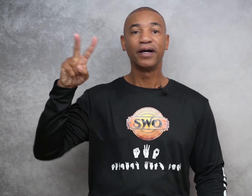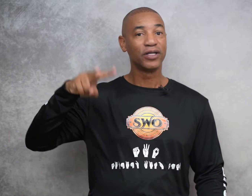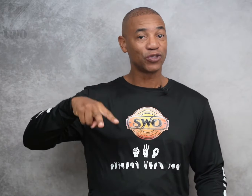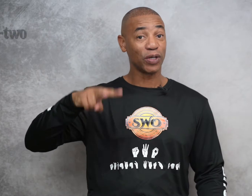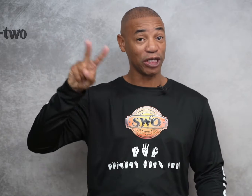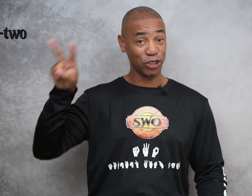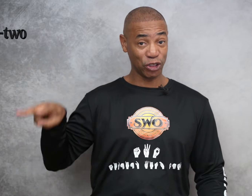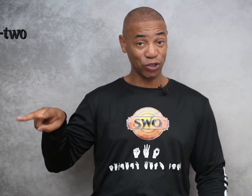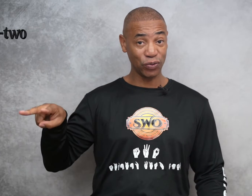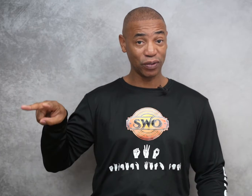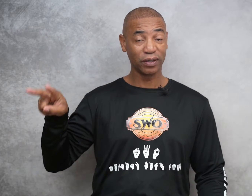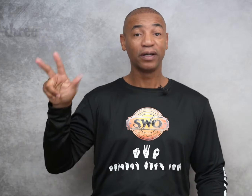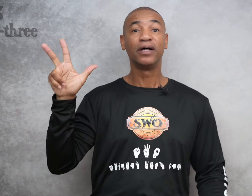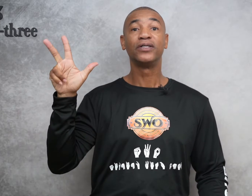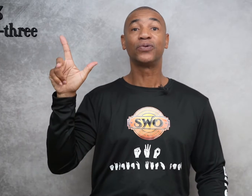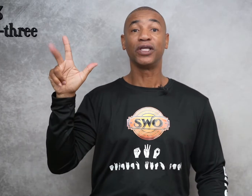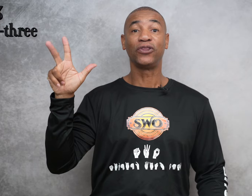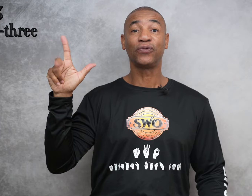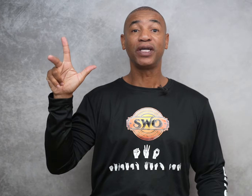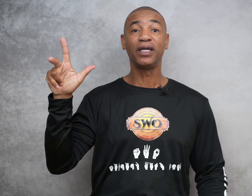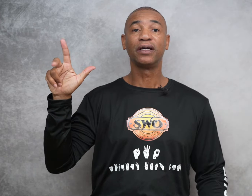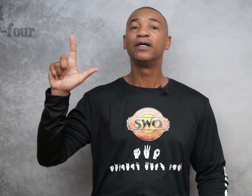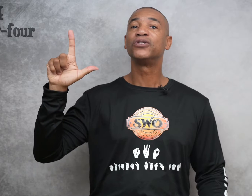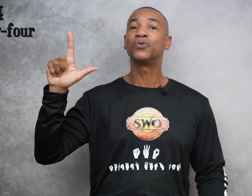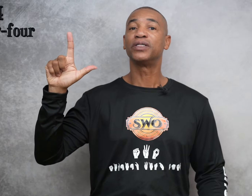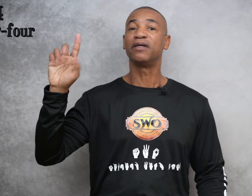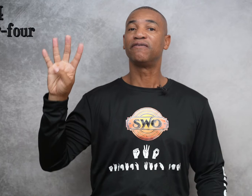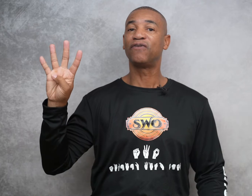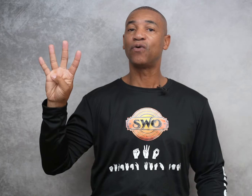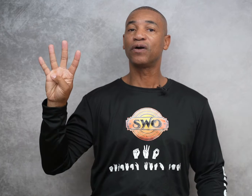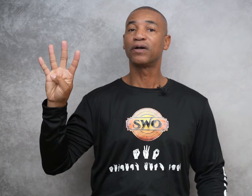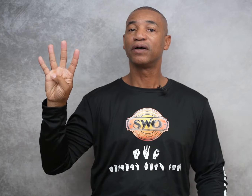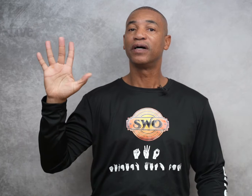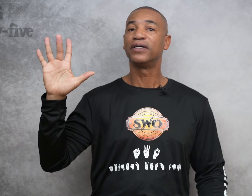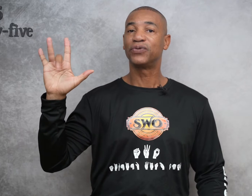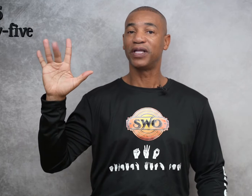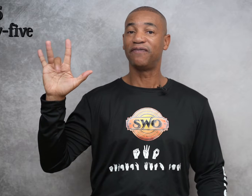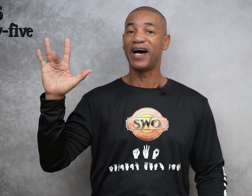22, 23, 24, 25,